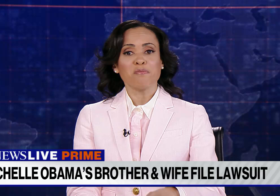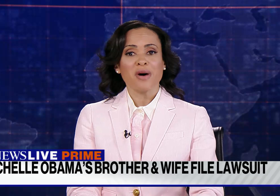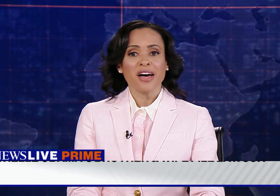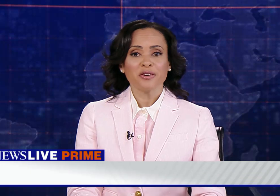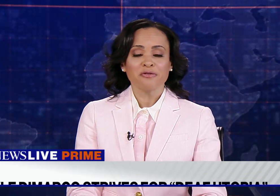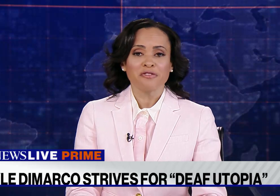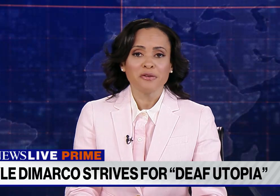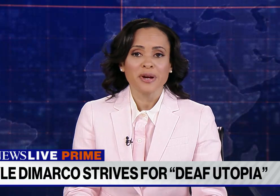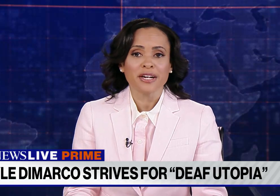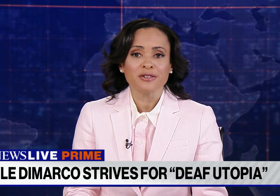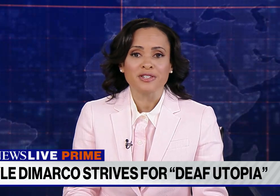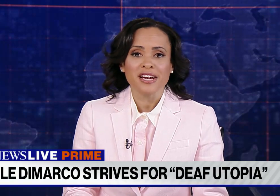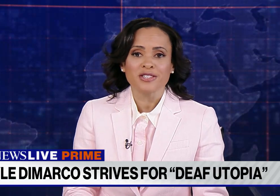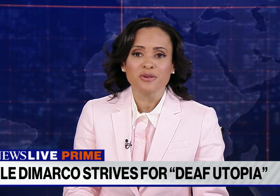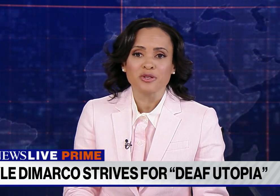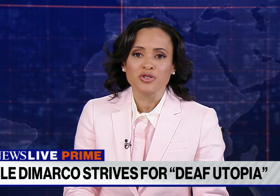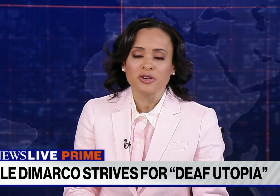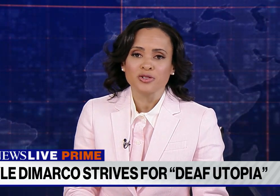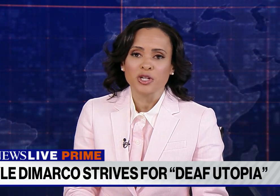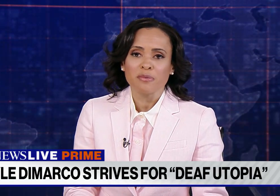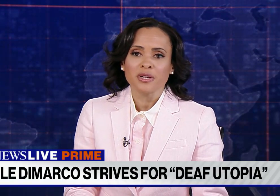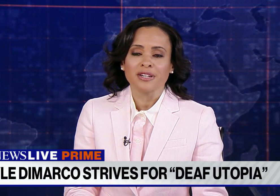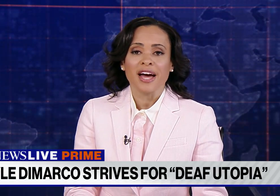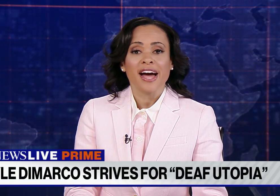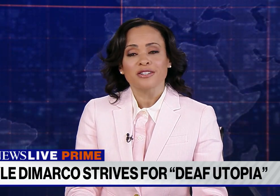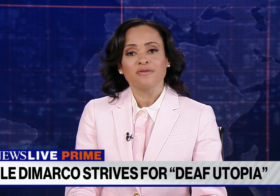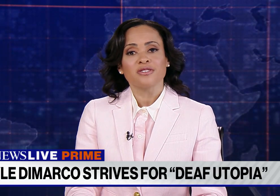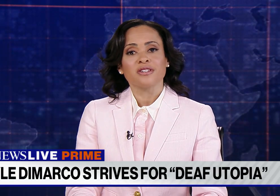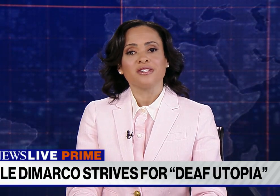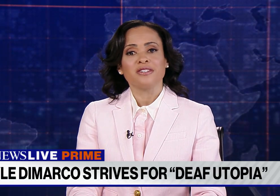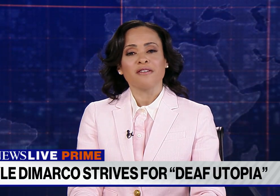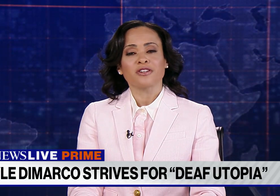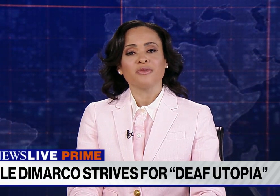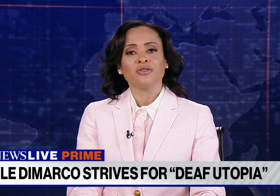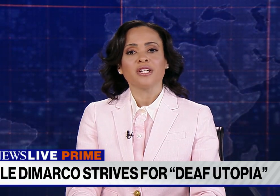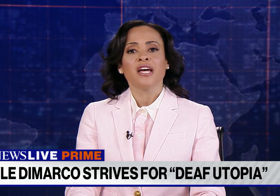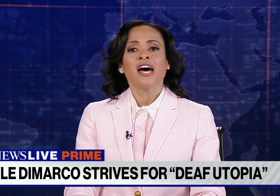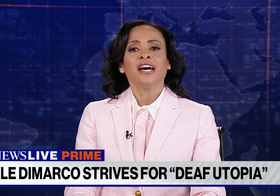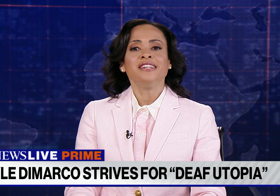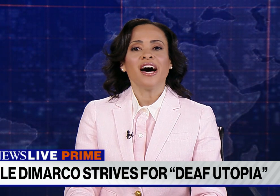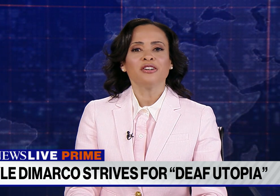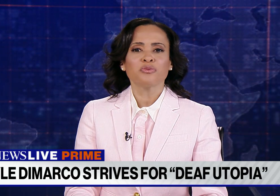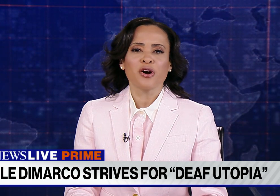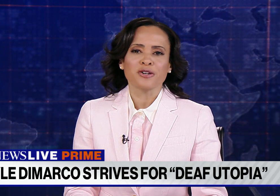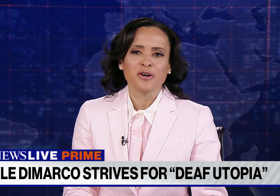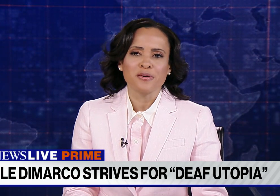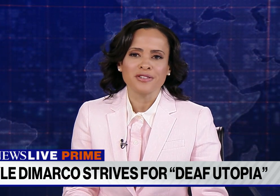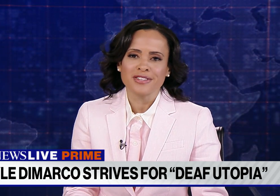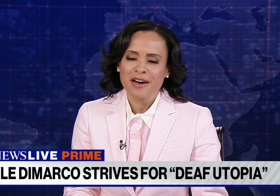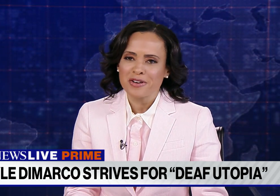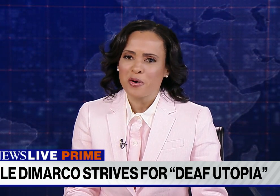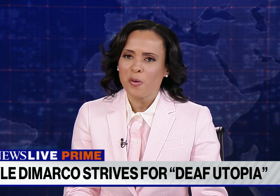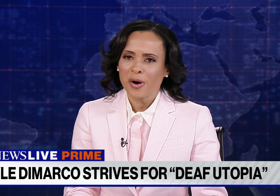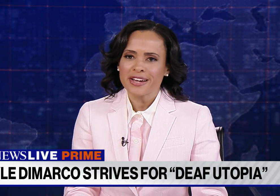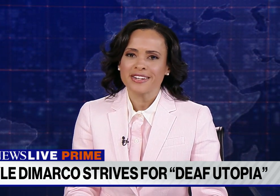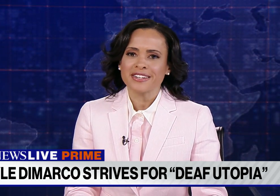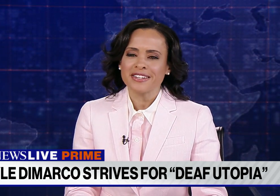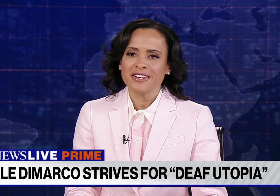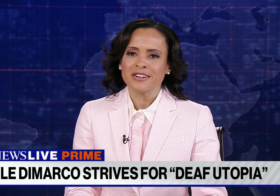Model, filmmaker, dancing with the stars, champion and activist in the deaf community. Niall DeMarco is having quite a year